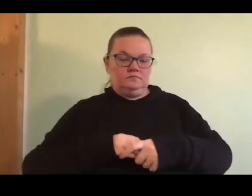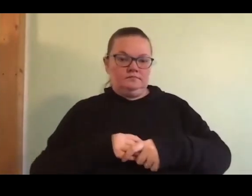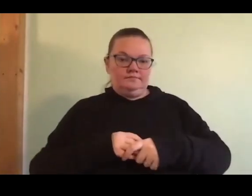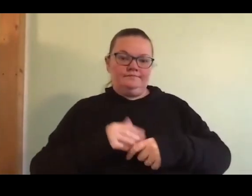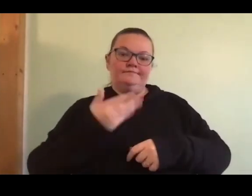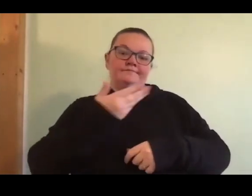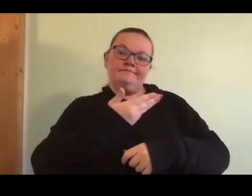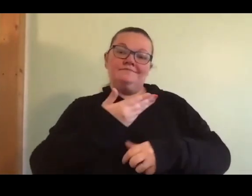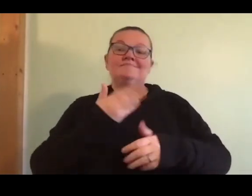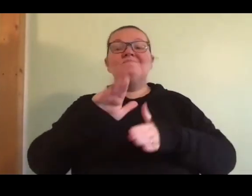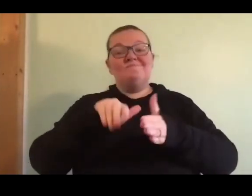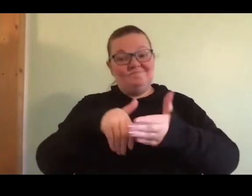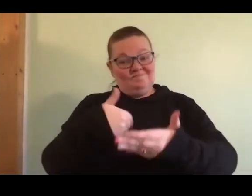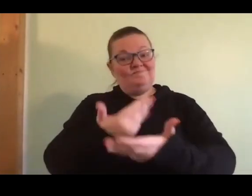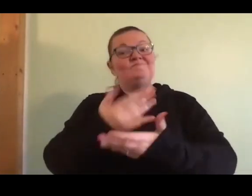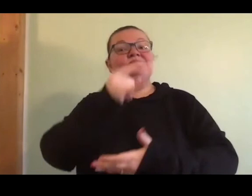Let Should.